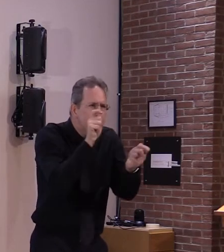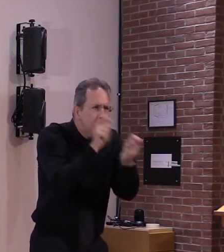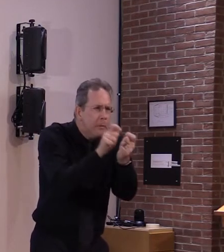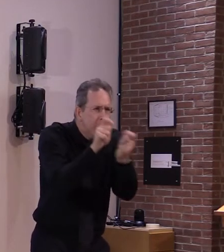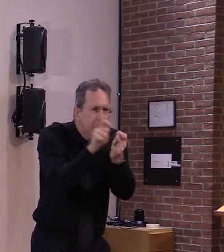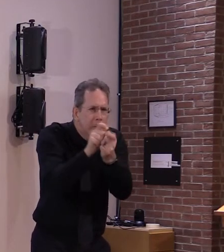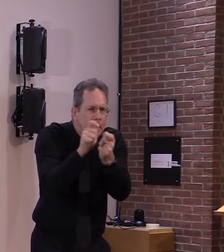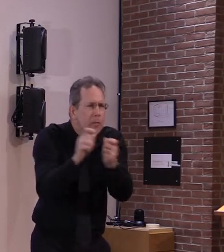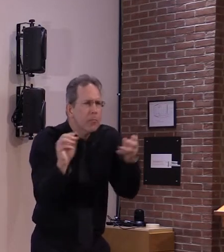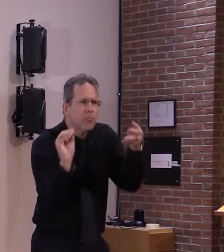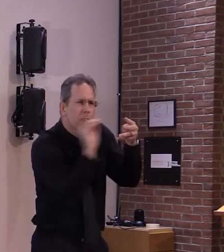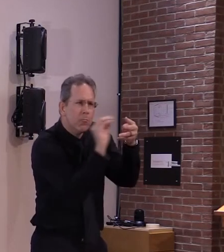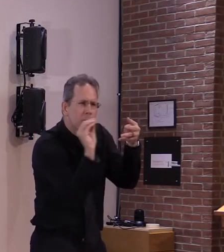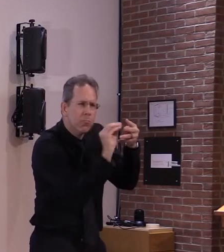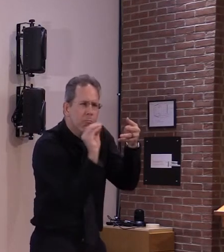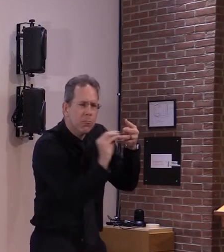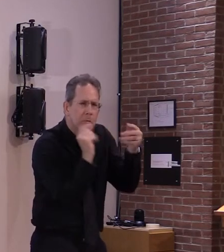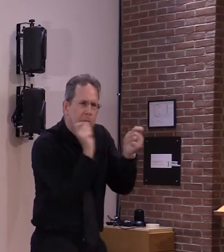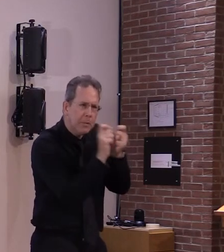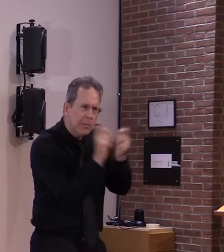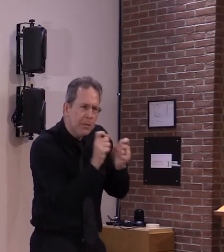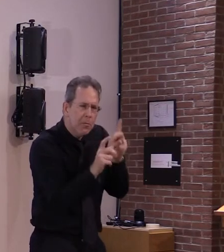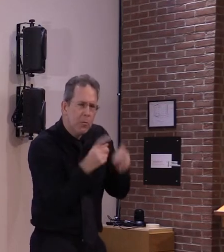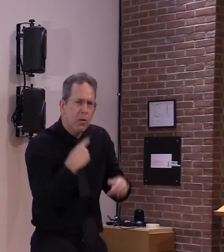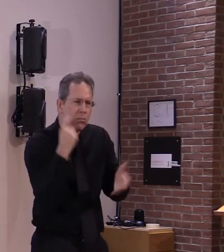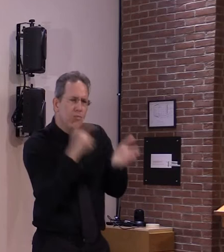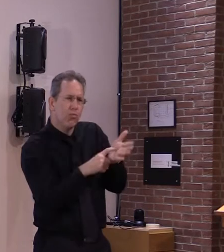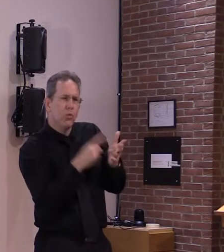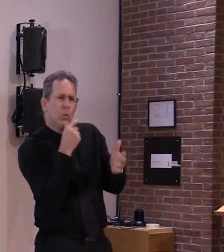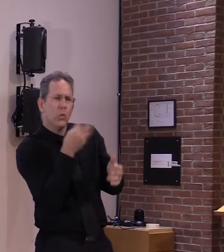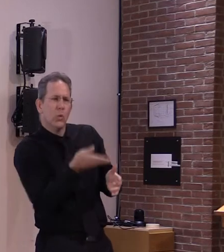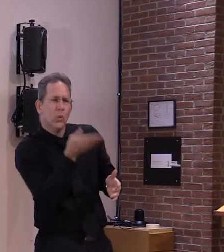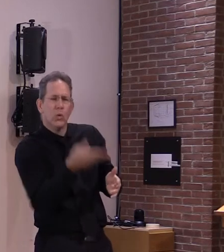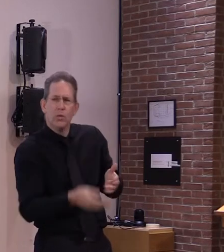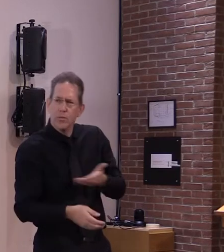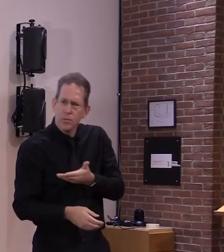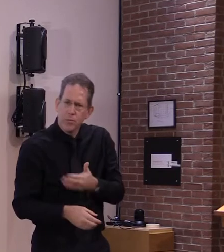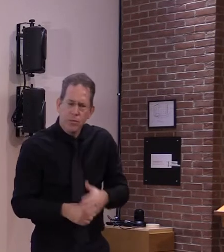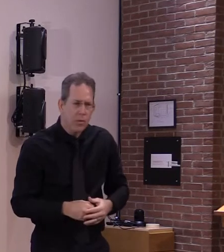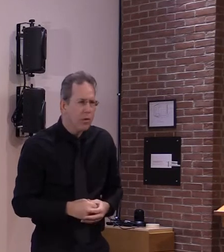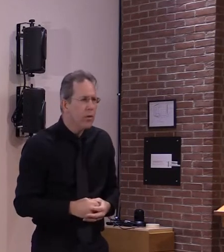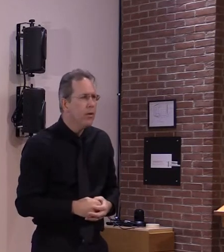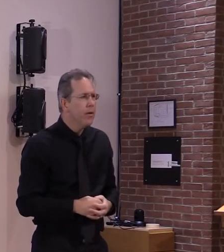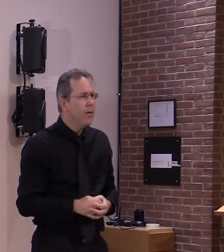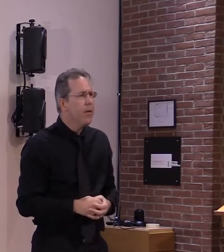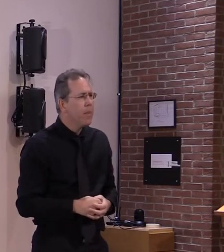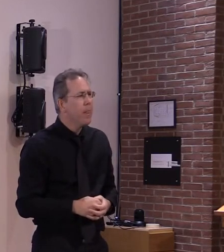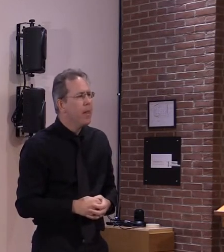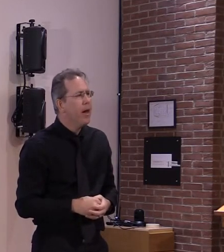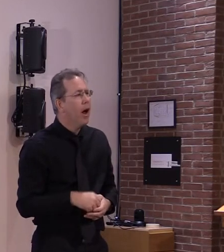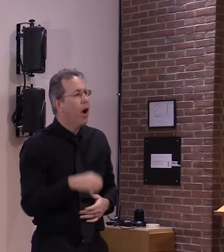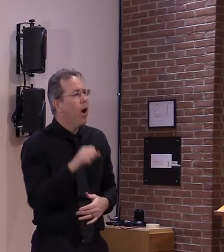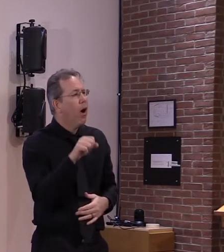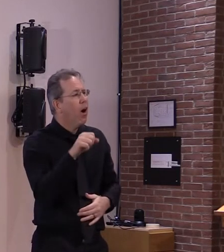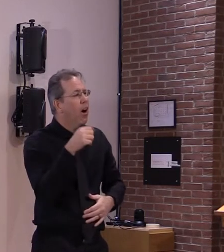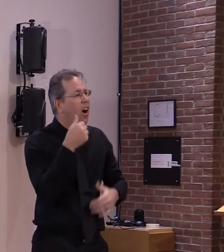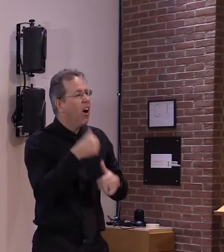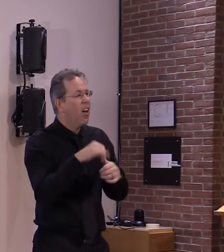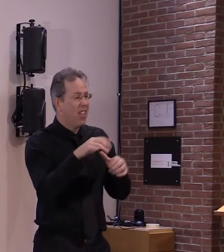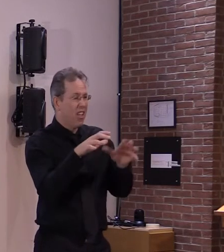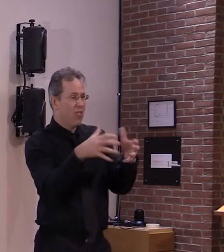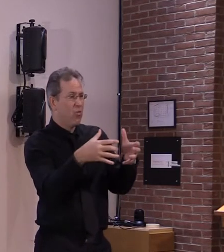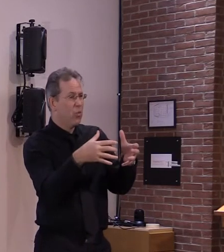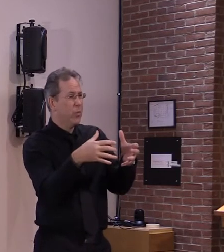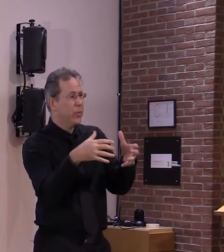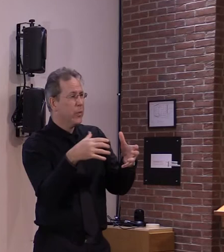uh first of all the category will be large uh the last statistic i saw were was that we're the fourth oldest